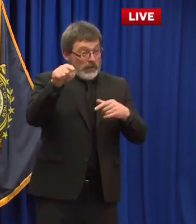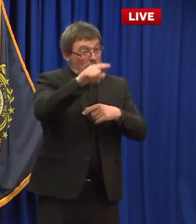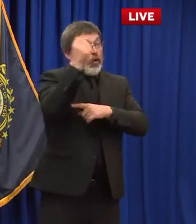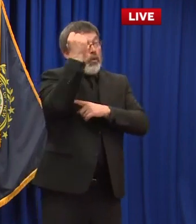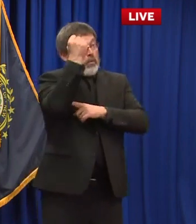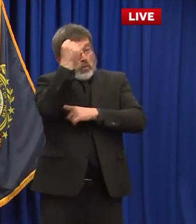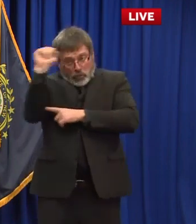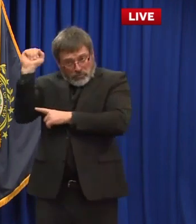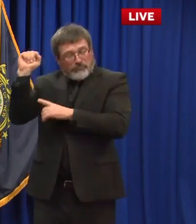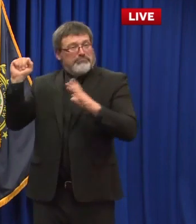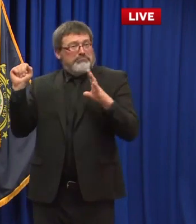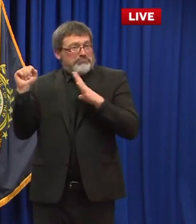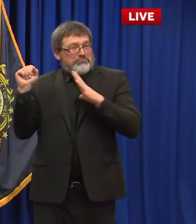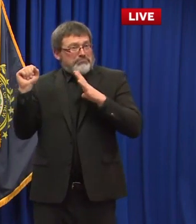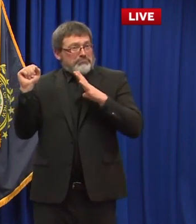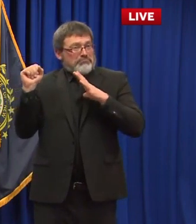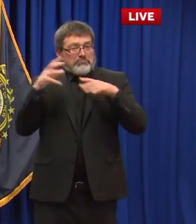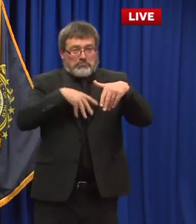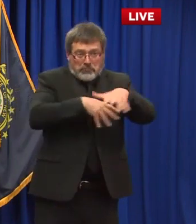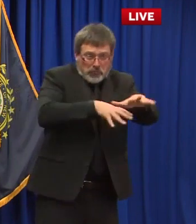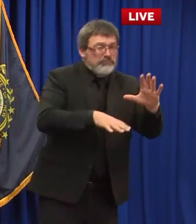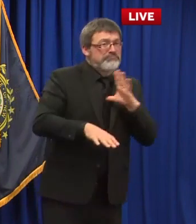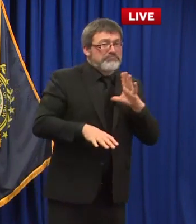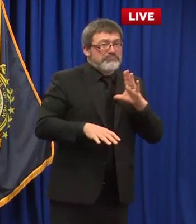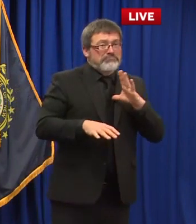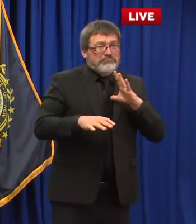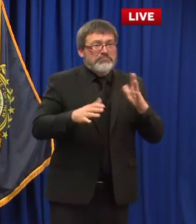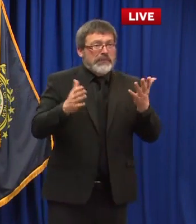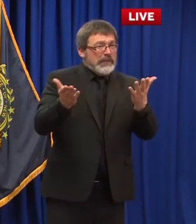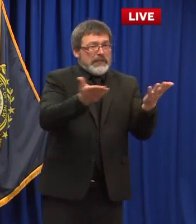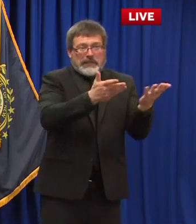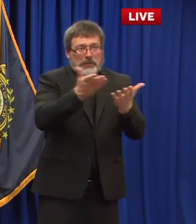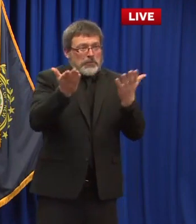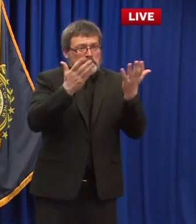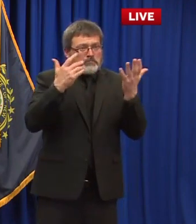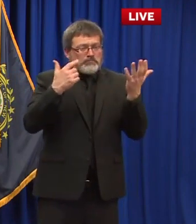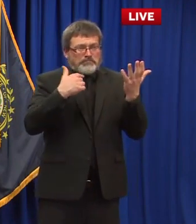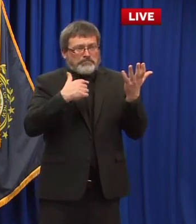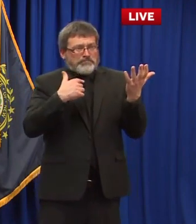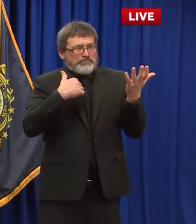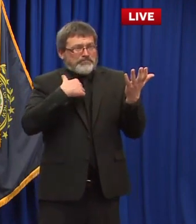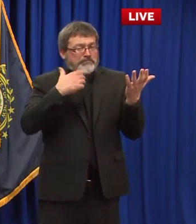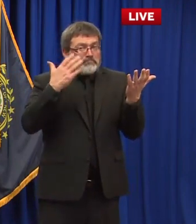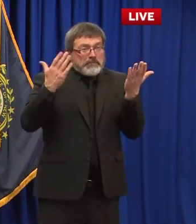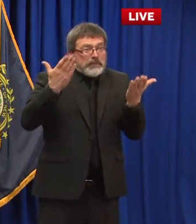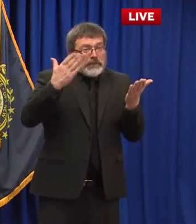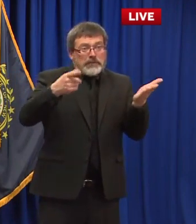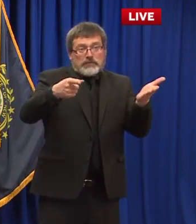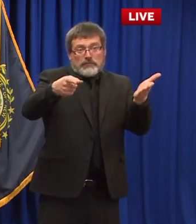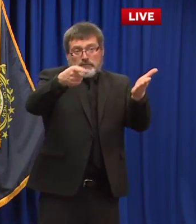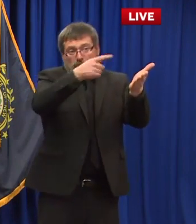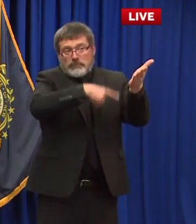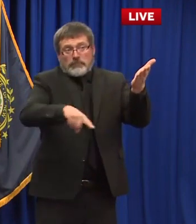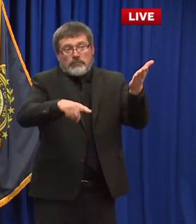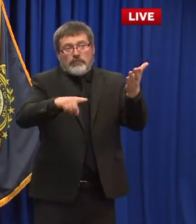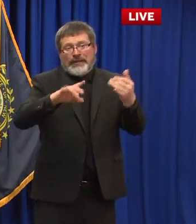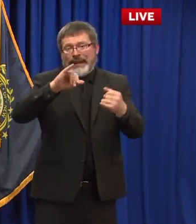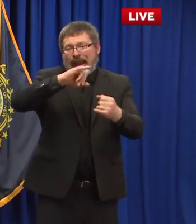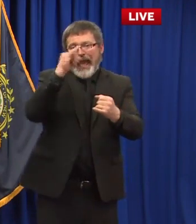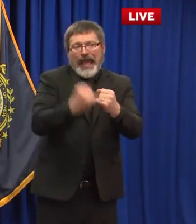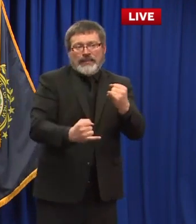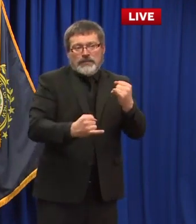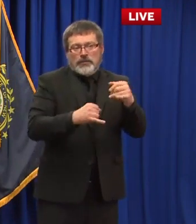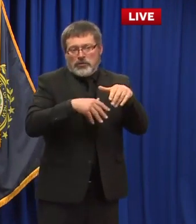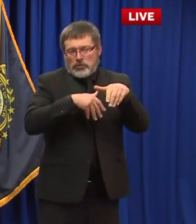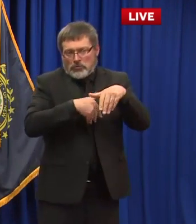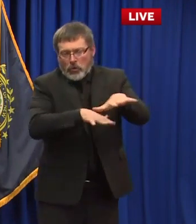final wake or funeral is going to happen uh sometime next week i believe and and i imagine there'll be um a lot of uh of a similar outcry